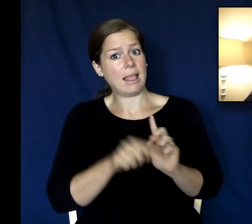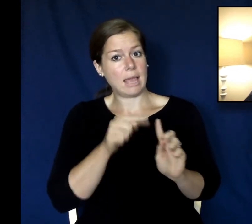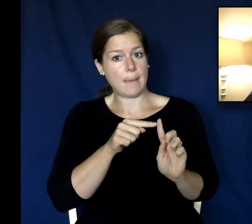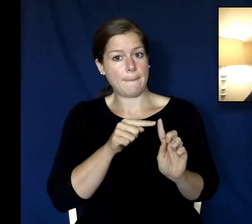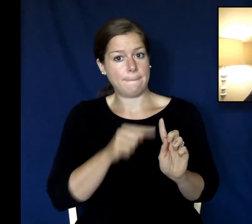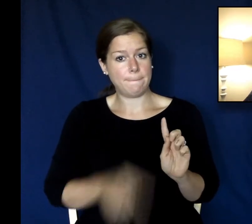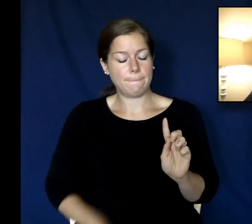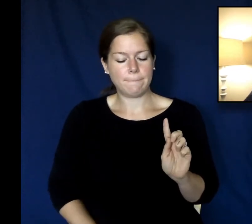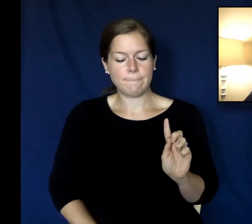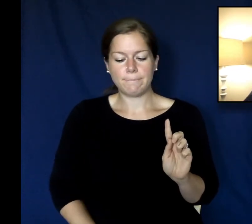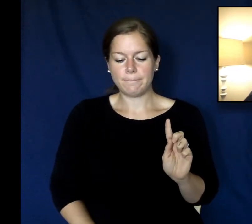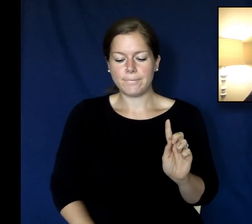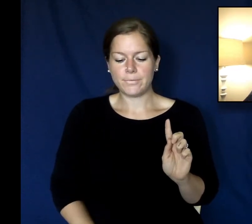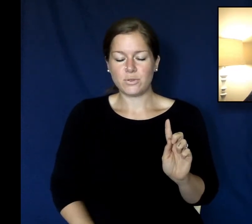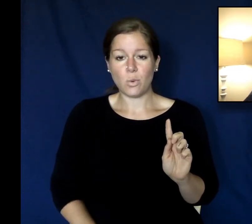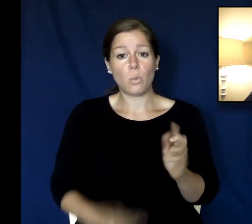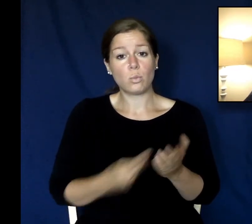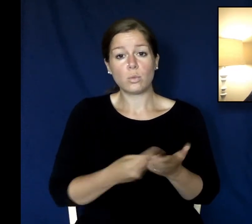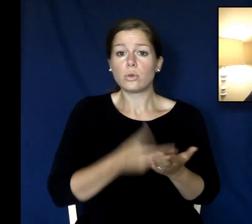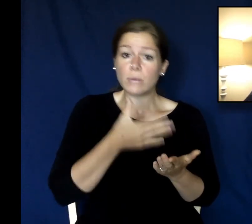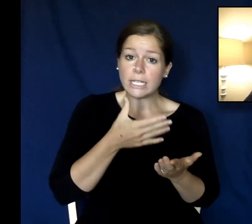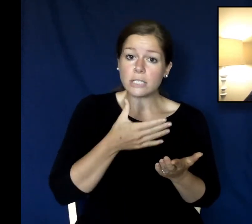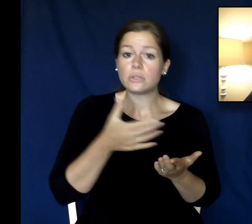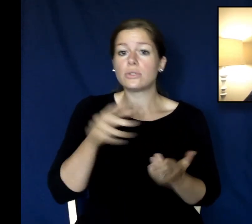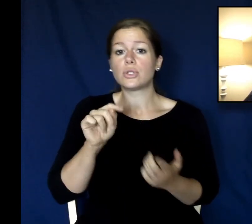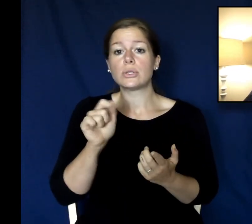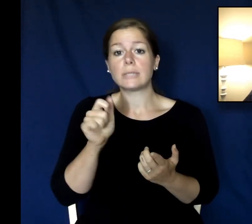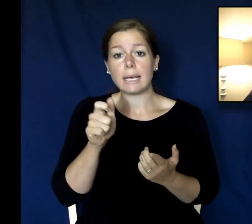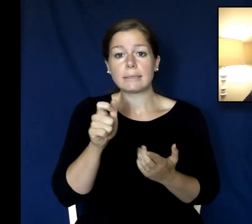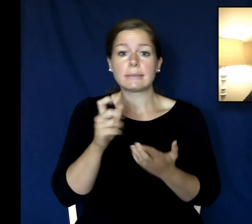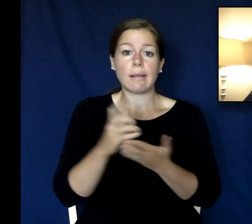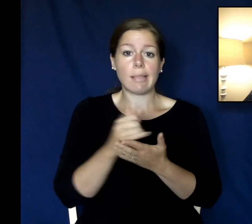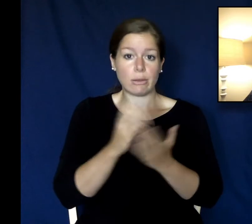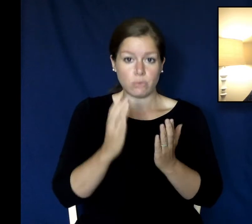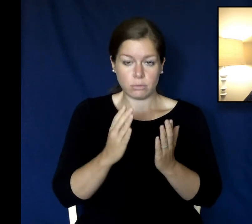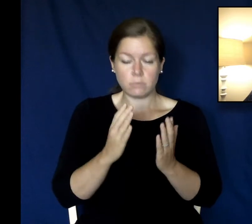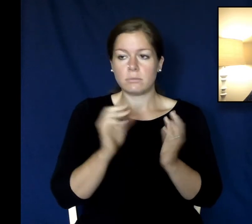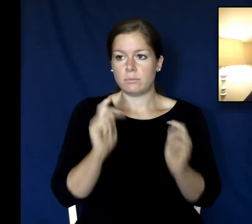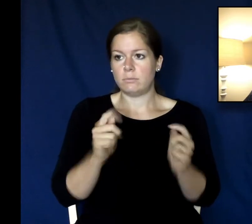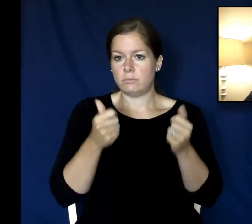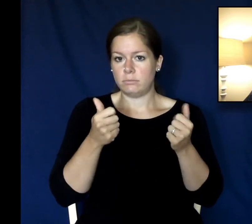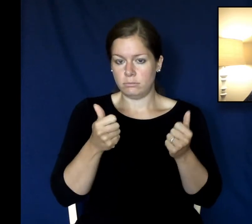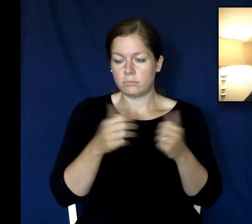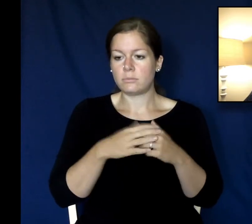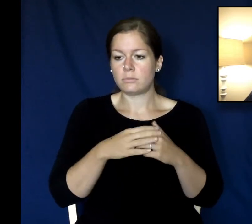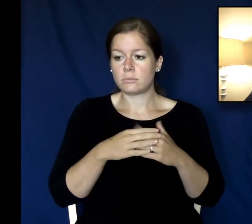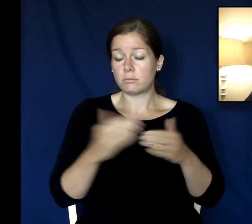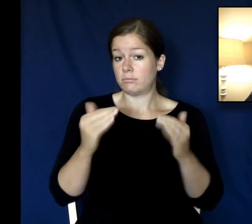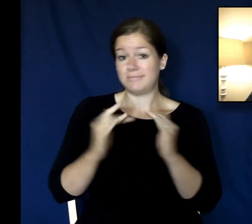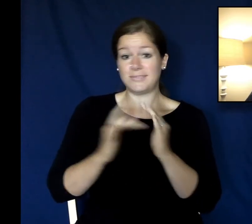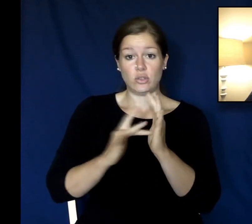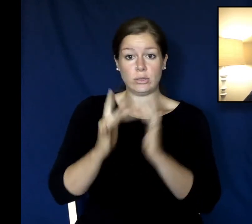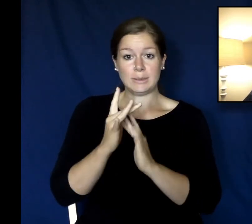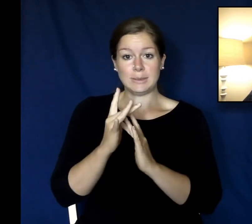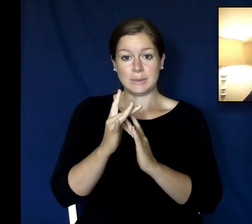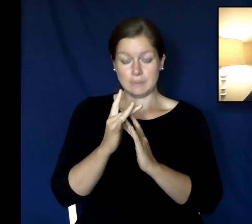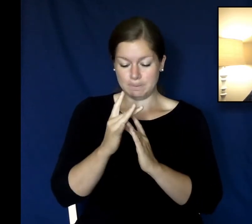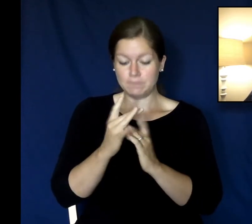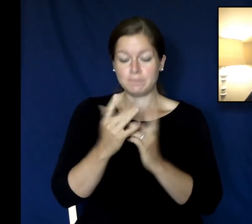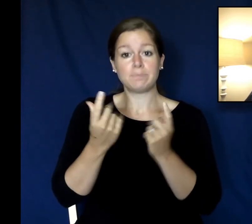so not only was he a tax collector but he was very rich and Jesus doing what Jesus does he's